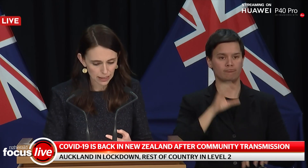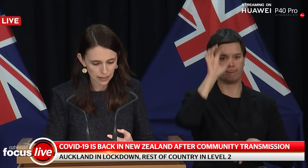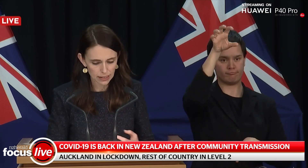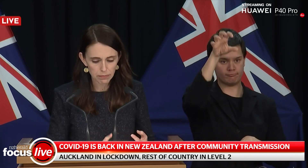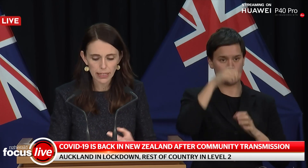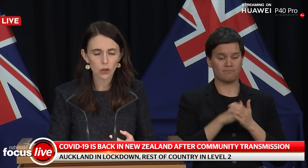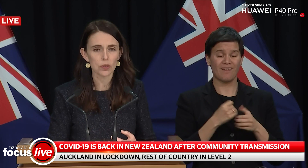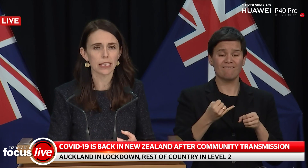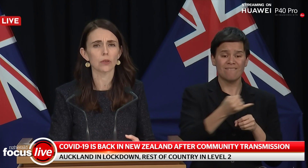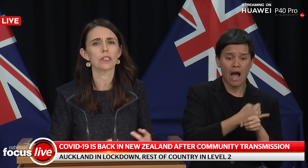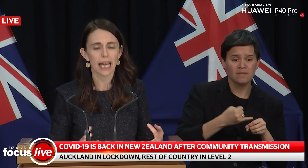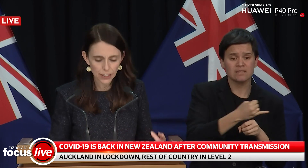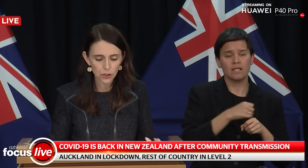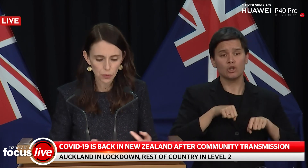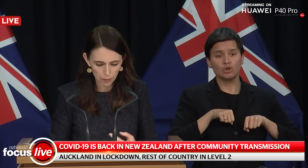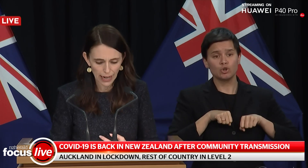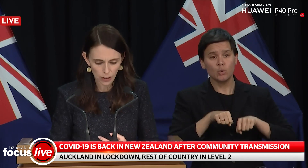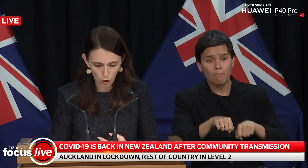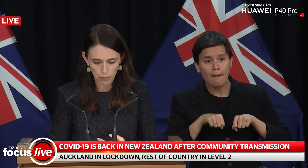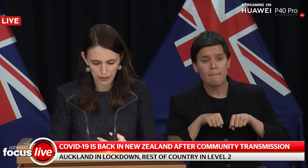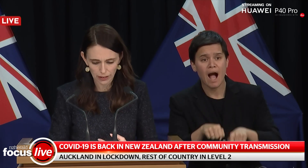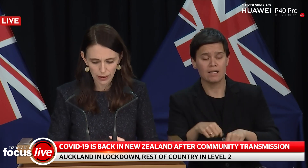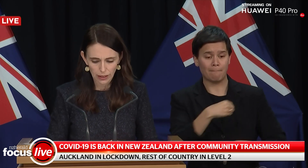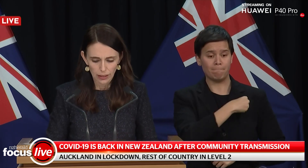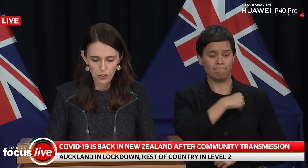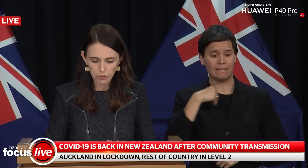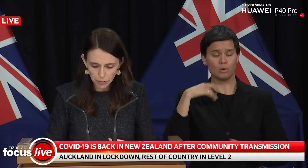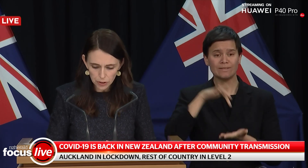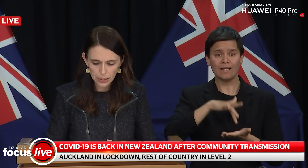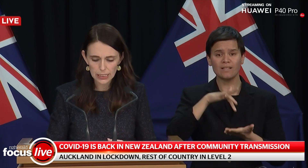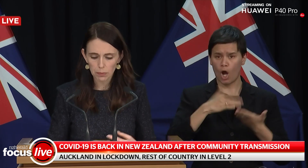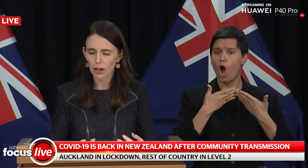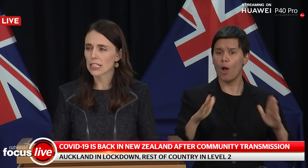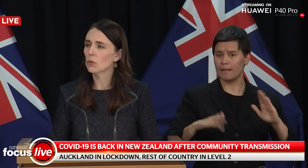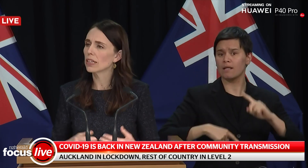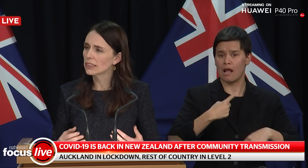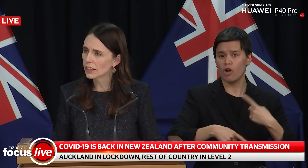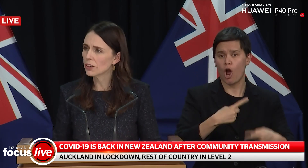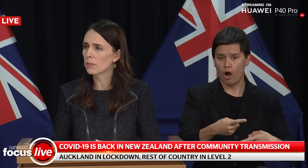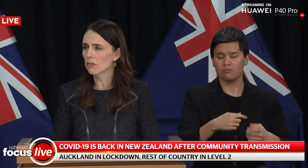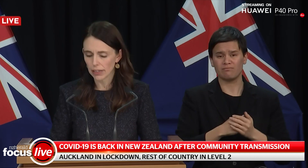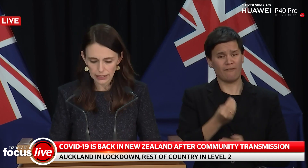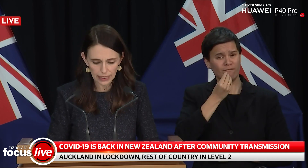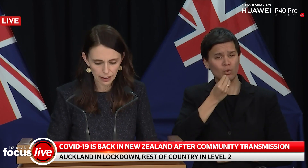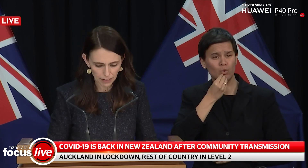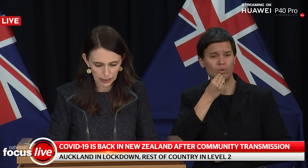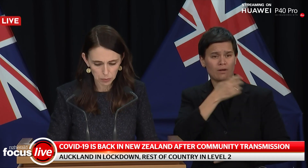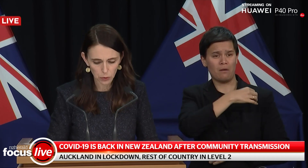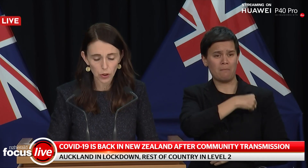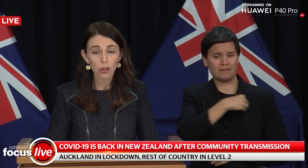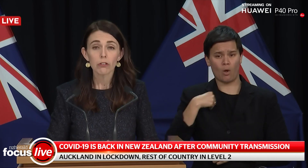pharmacies, medical centres, they do remain open so food and supplies will continue to be readily